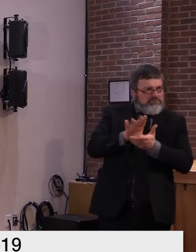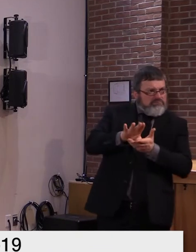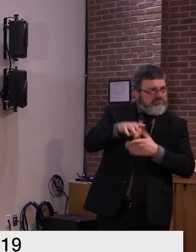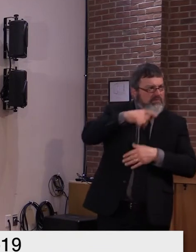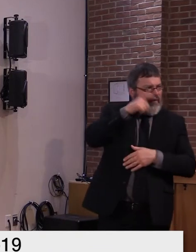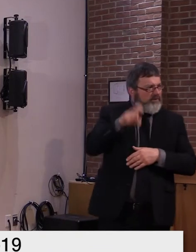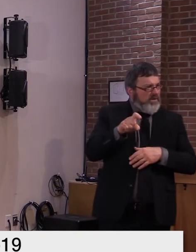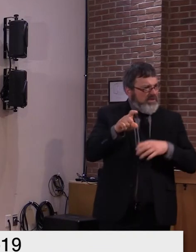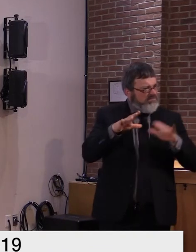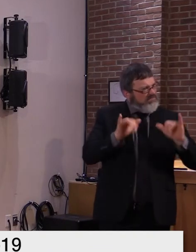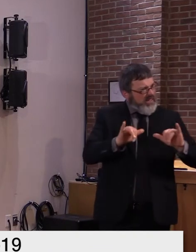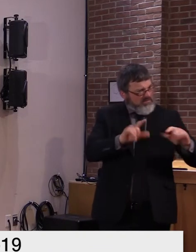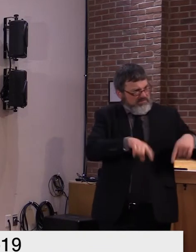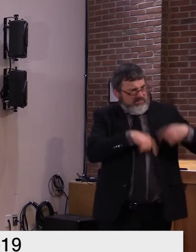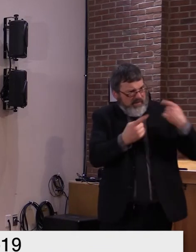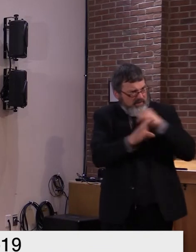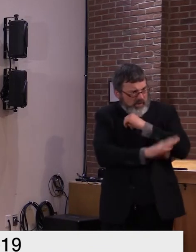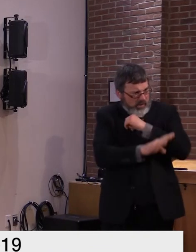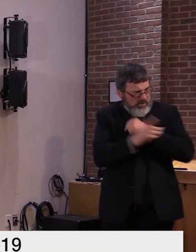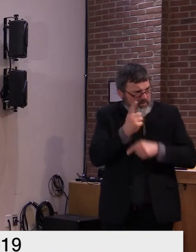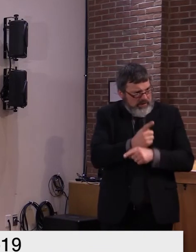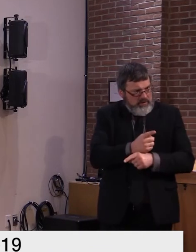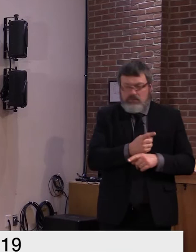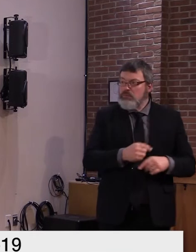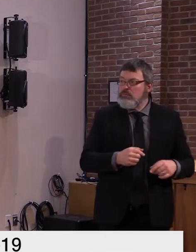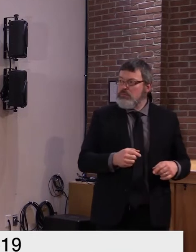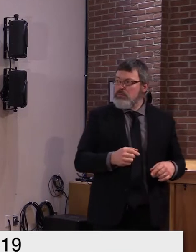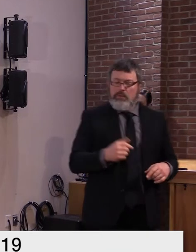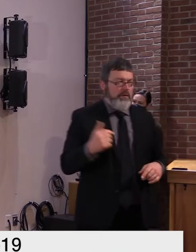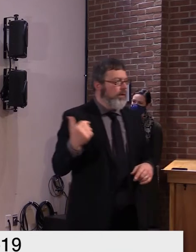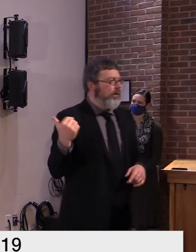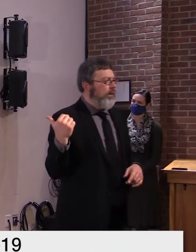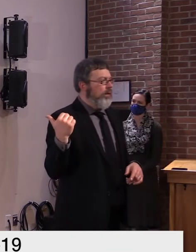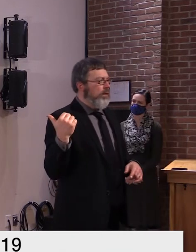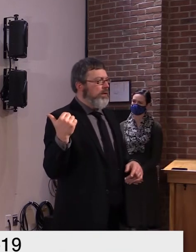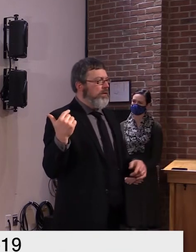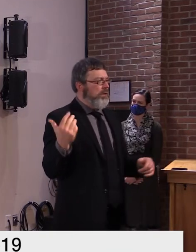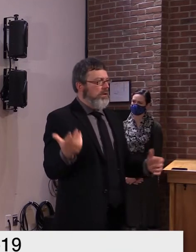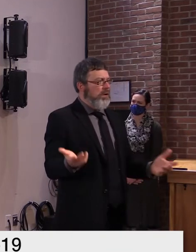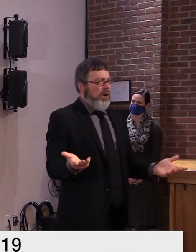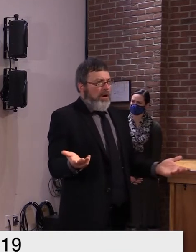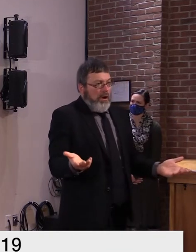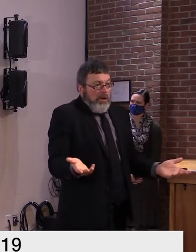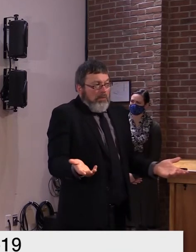um we actually left you know we i think that was the